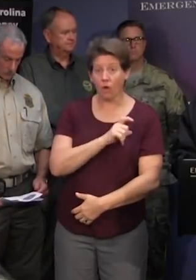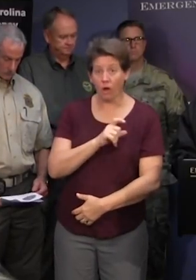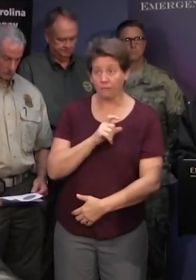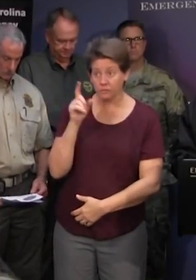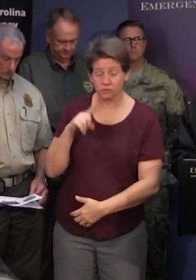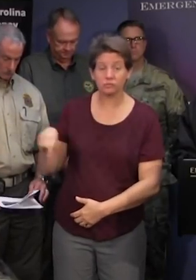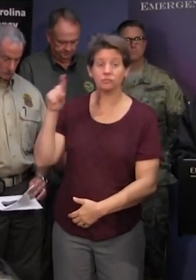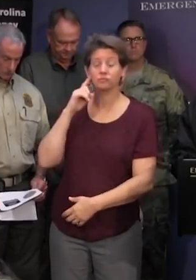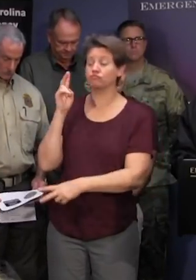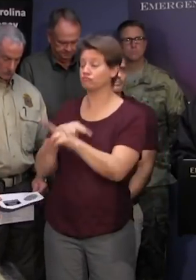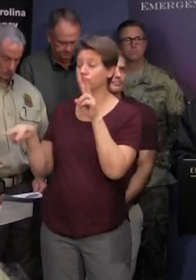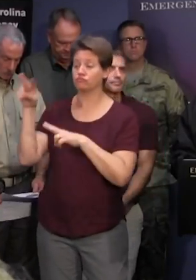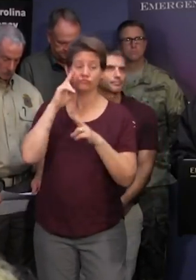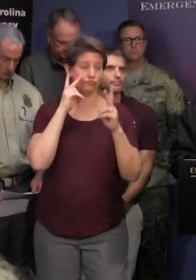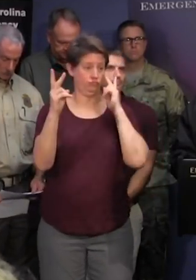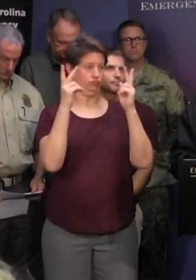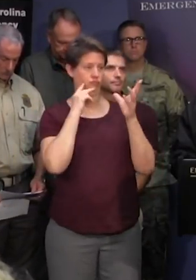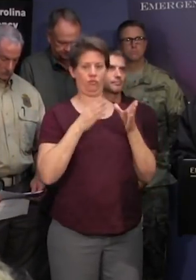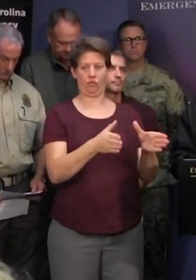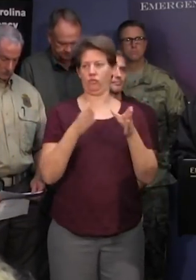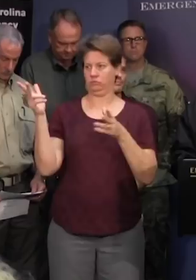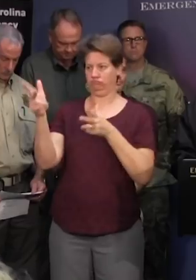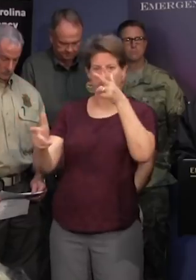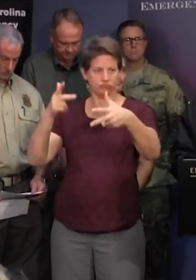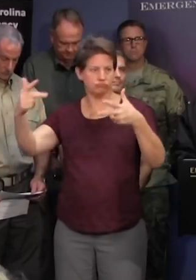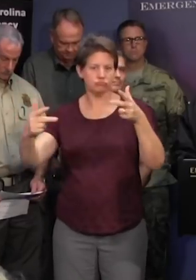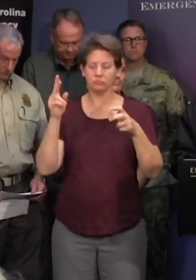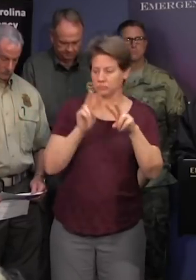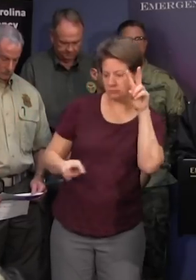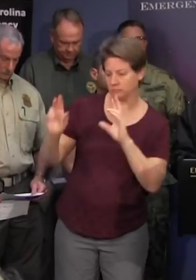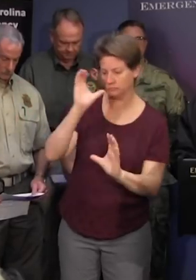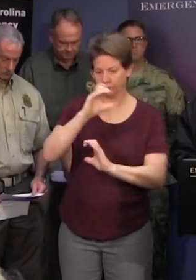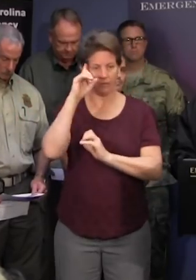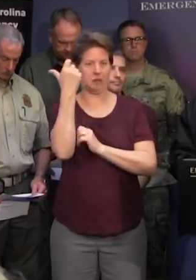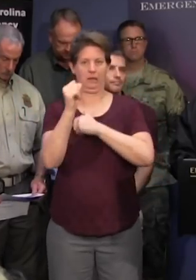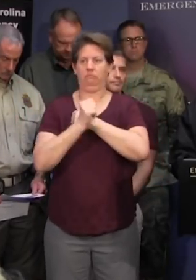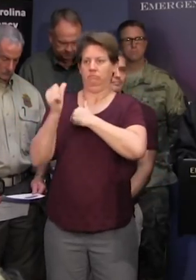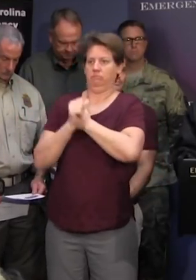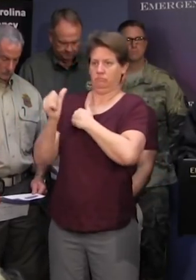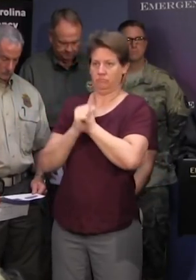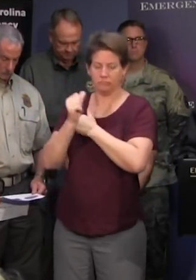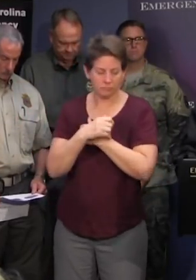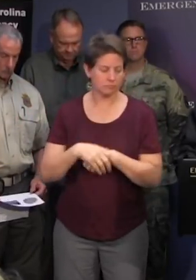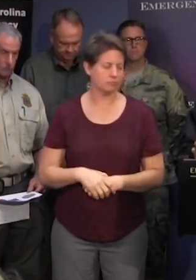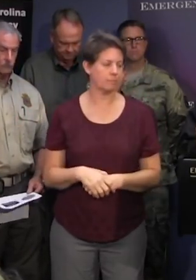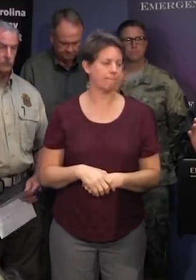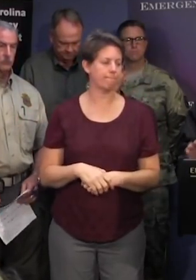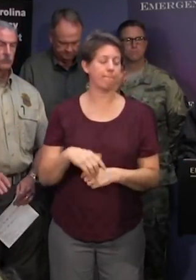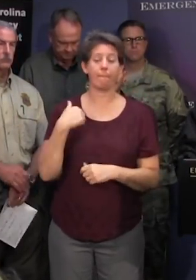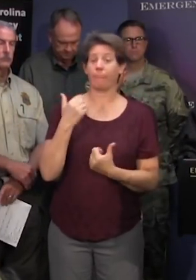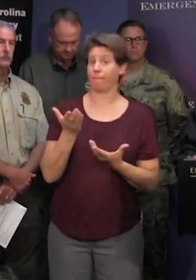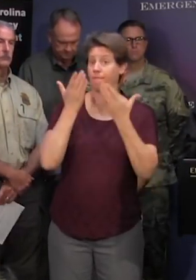patrolling uh the roads being visible and looking for any roadway hazards uh we uh recommend